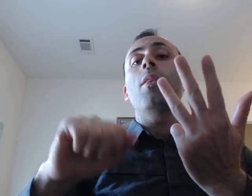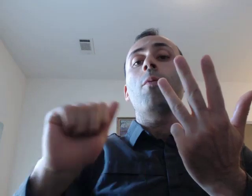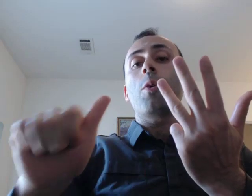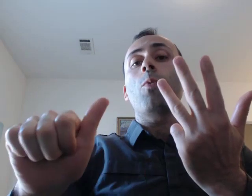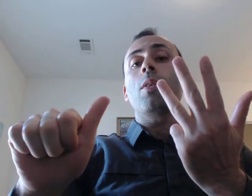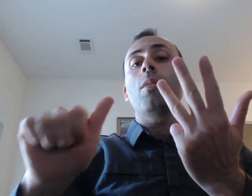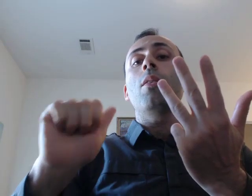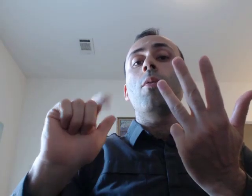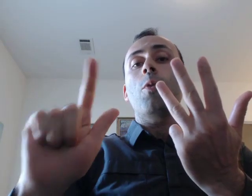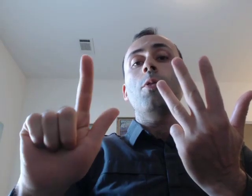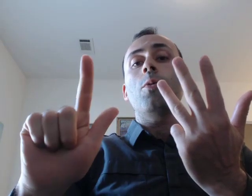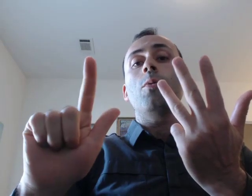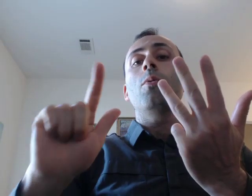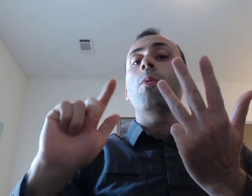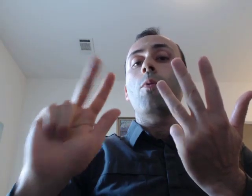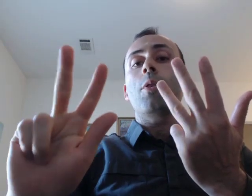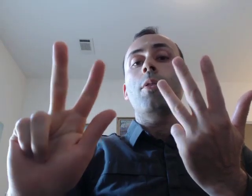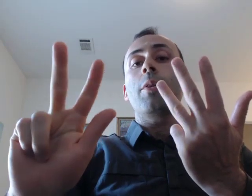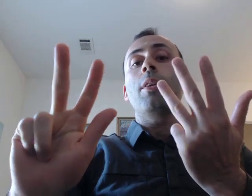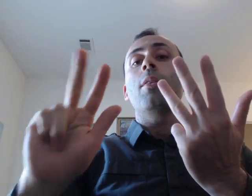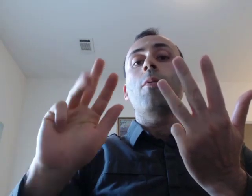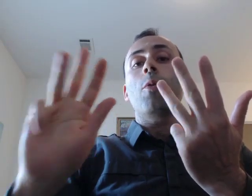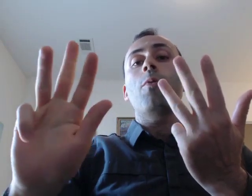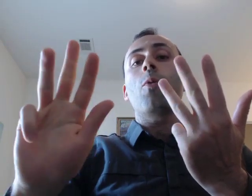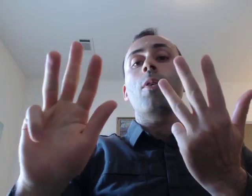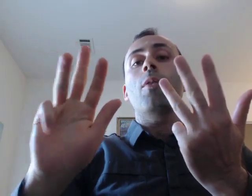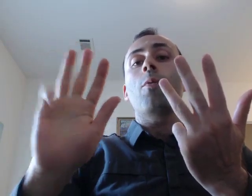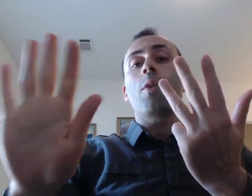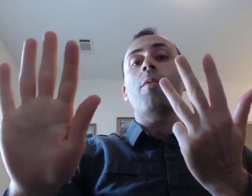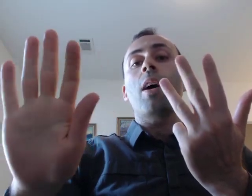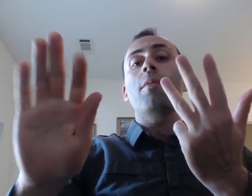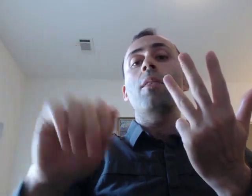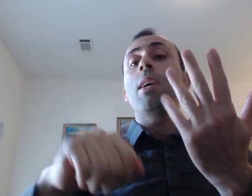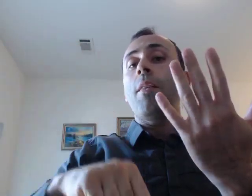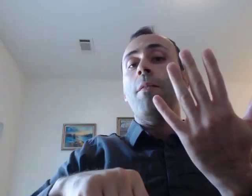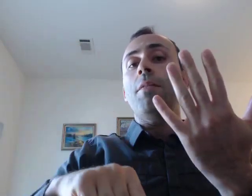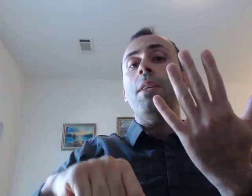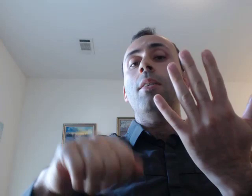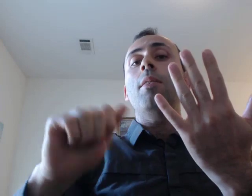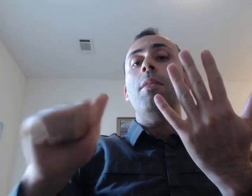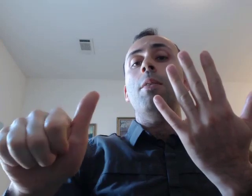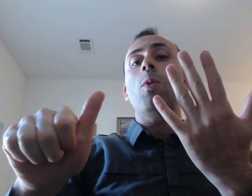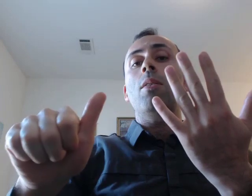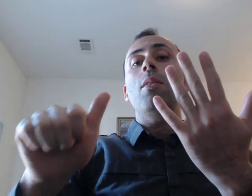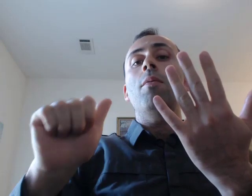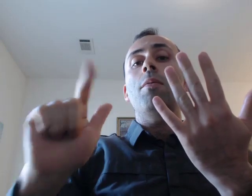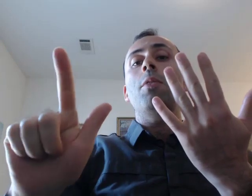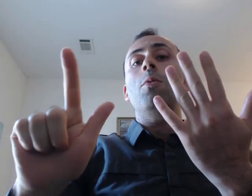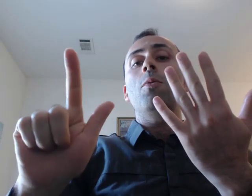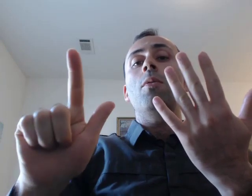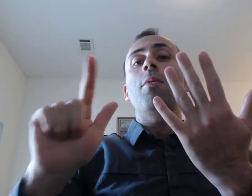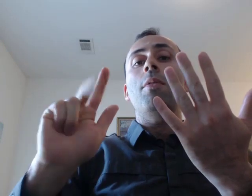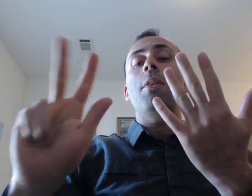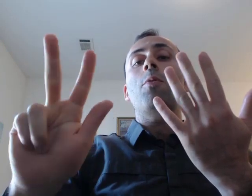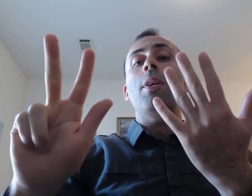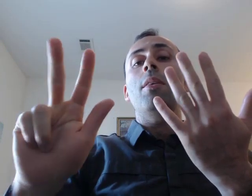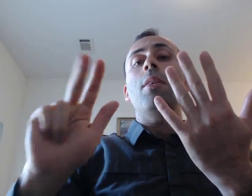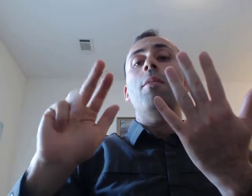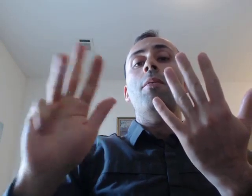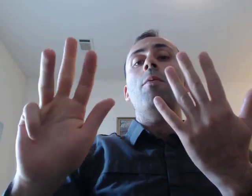41, 42, 43, 44, 45, 50, 51, 52, 53, 54,